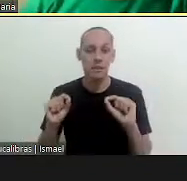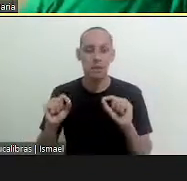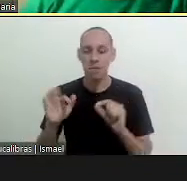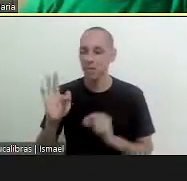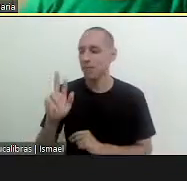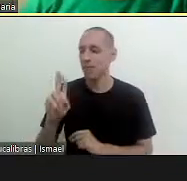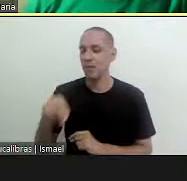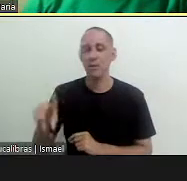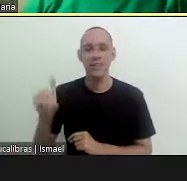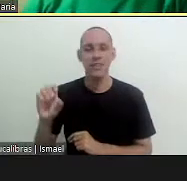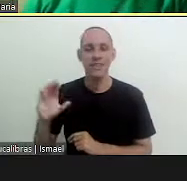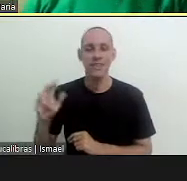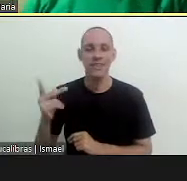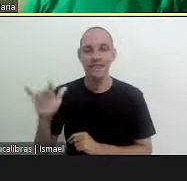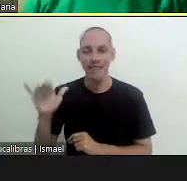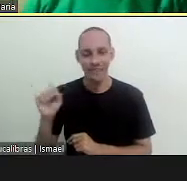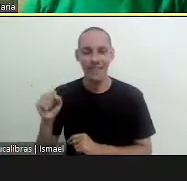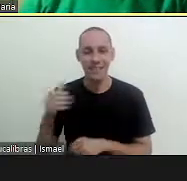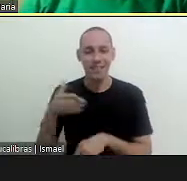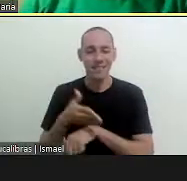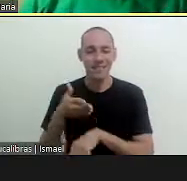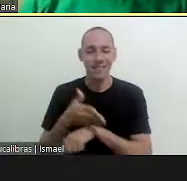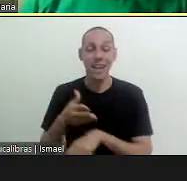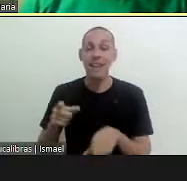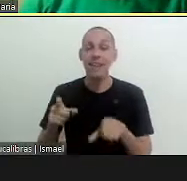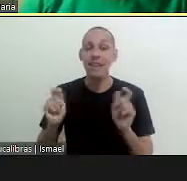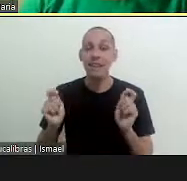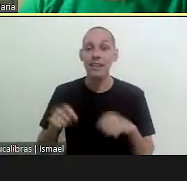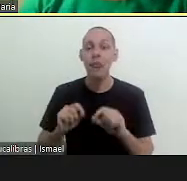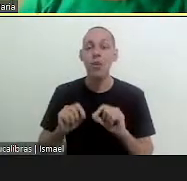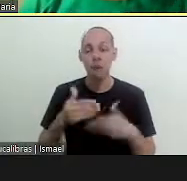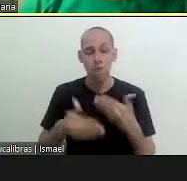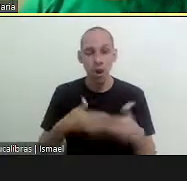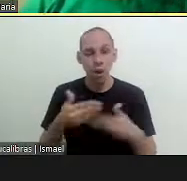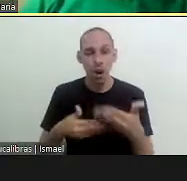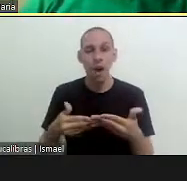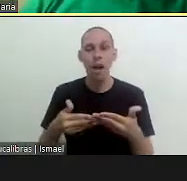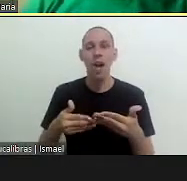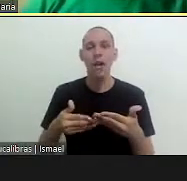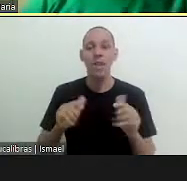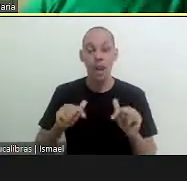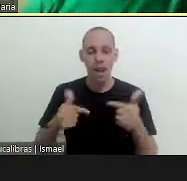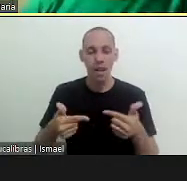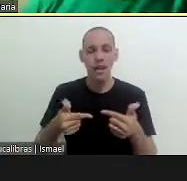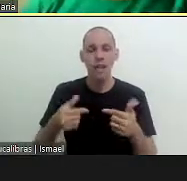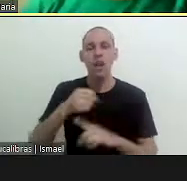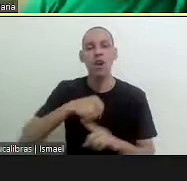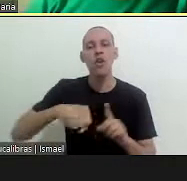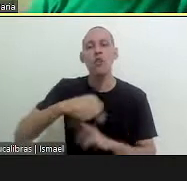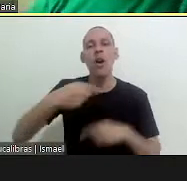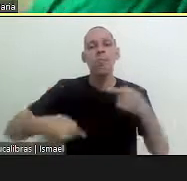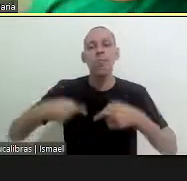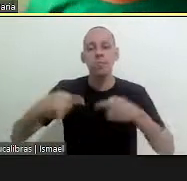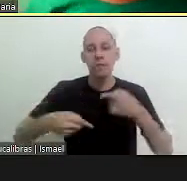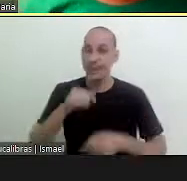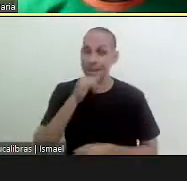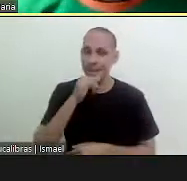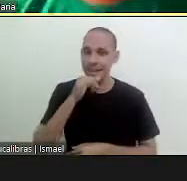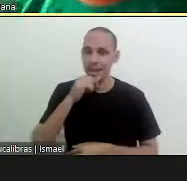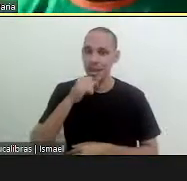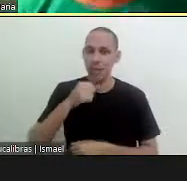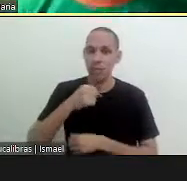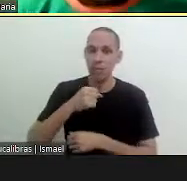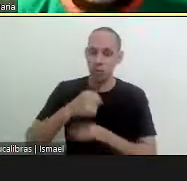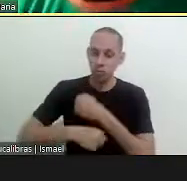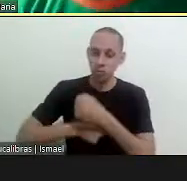of finji chagas and which triggers processes policies and some social political aspects such as triggering